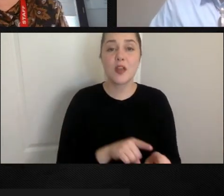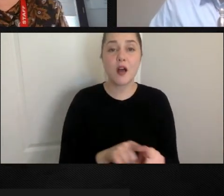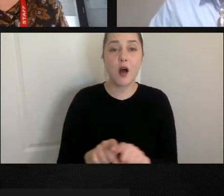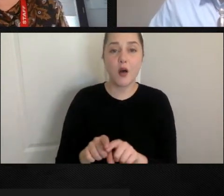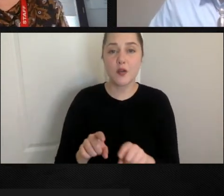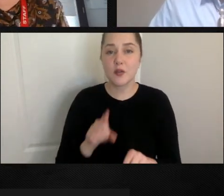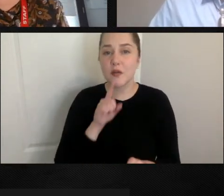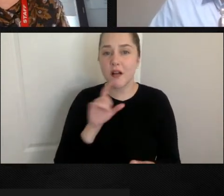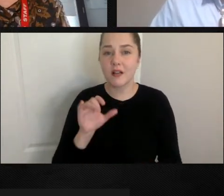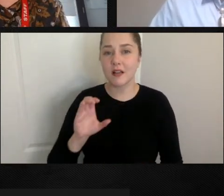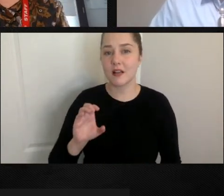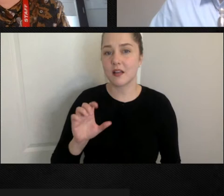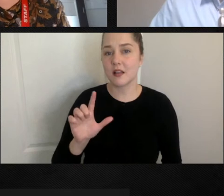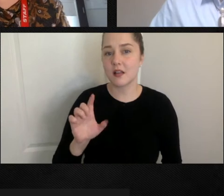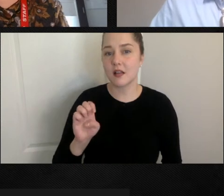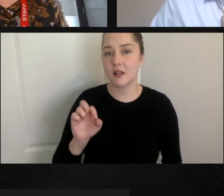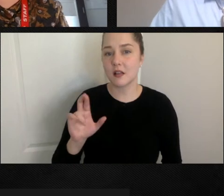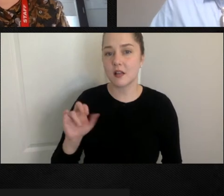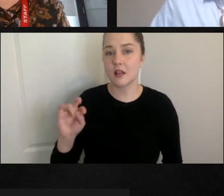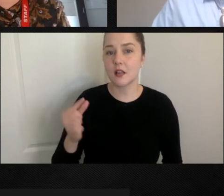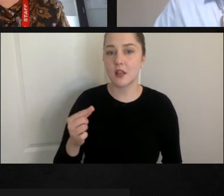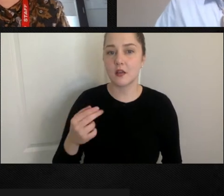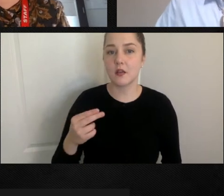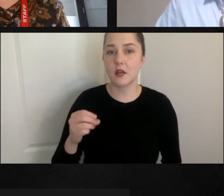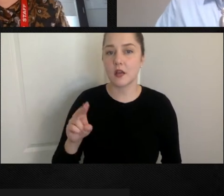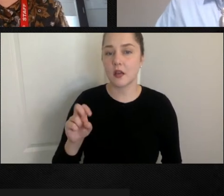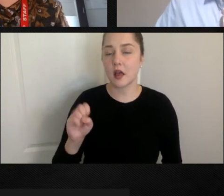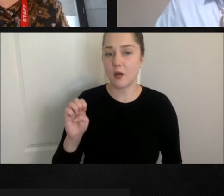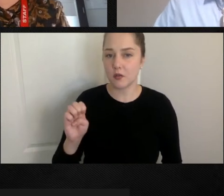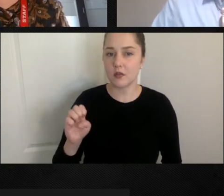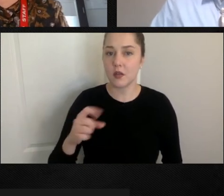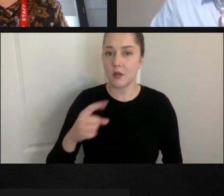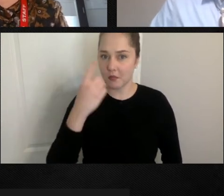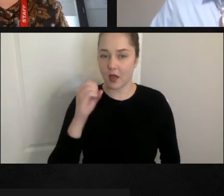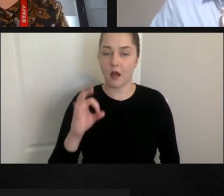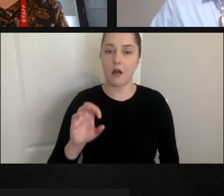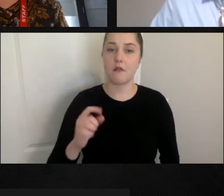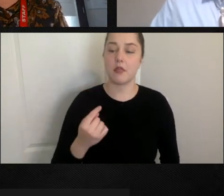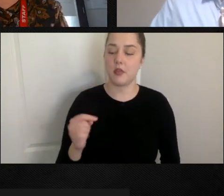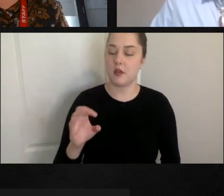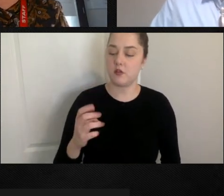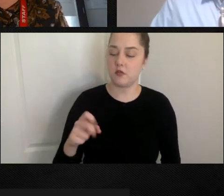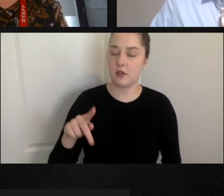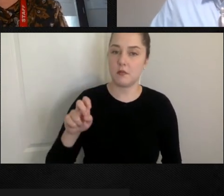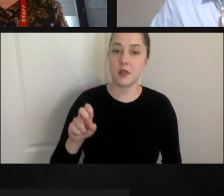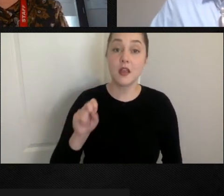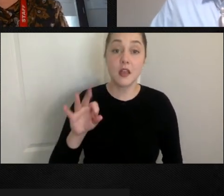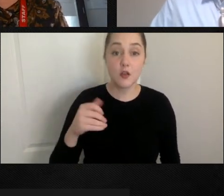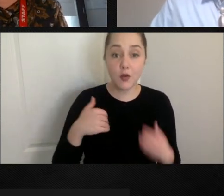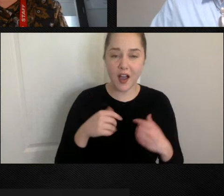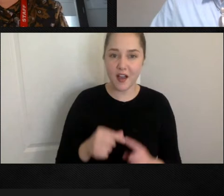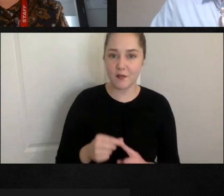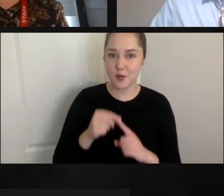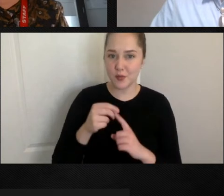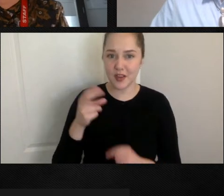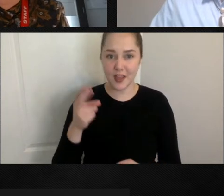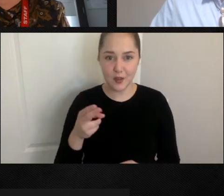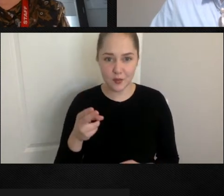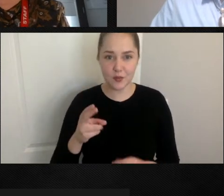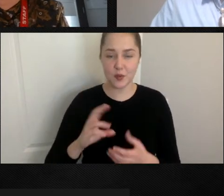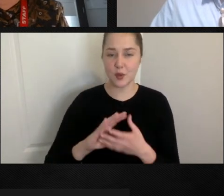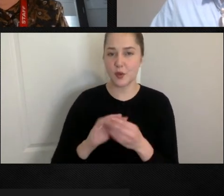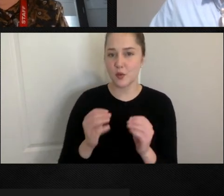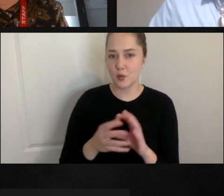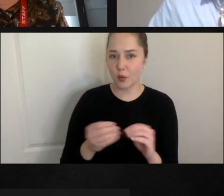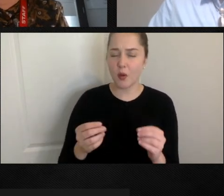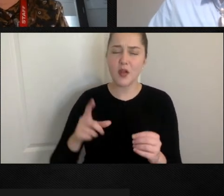clearinghouse. The Blacks of the Chesapeake serves as a clearinghouse that if you have unique histories or unique stories and you need